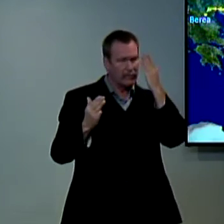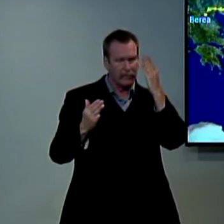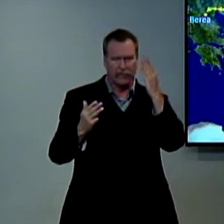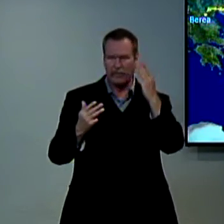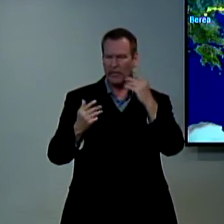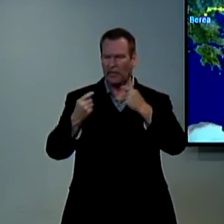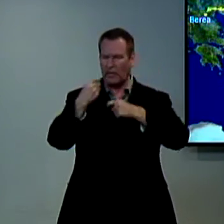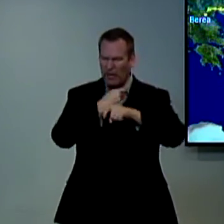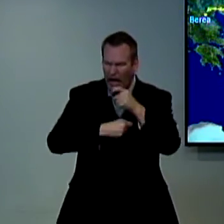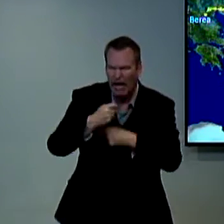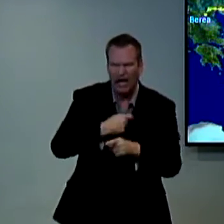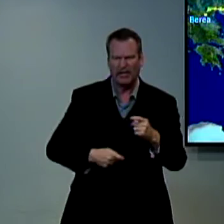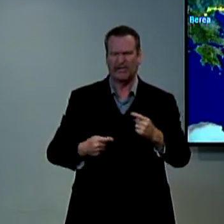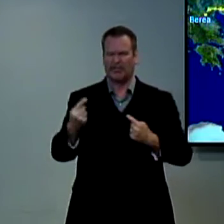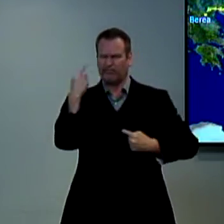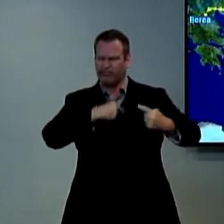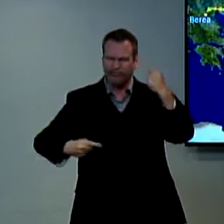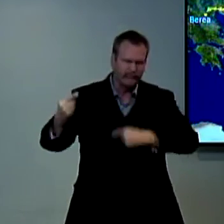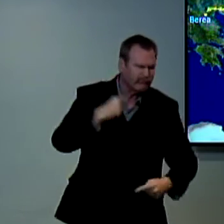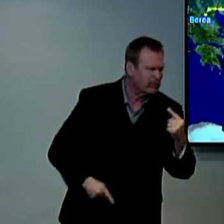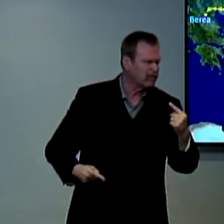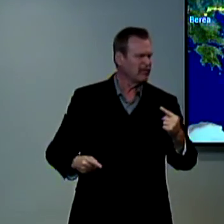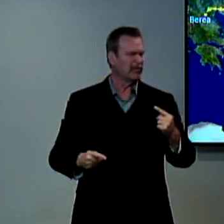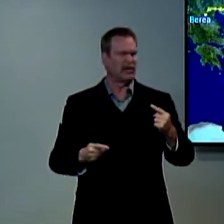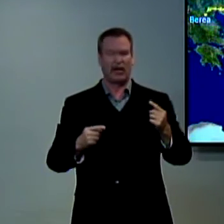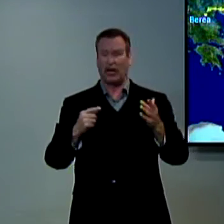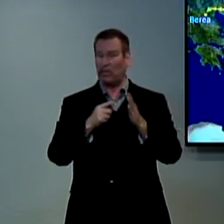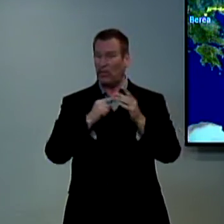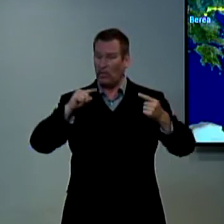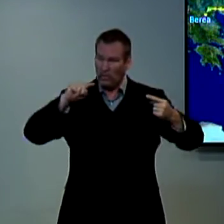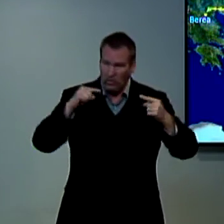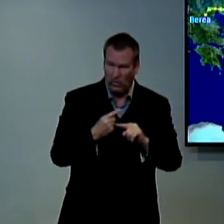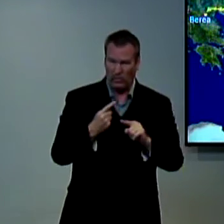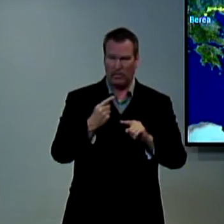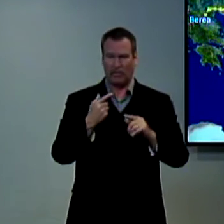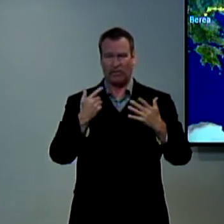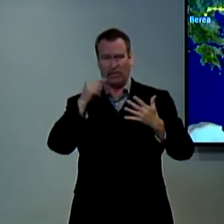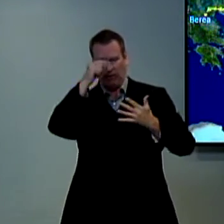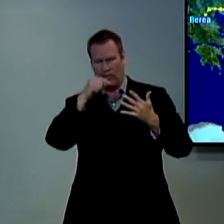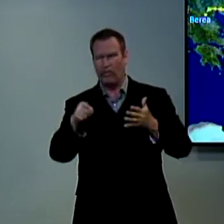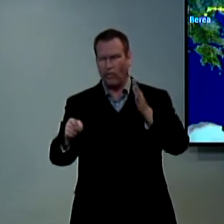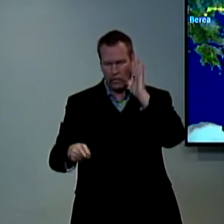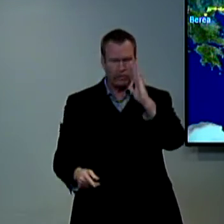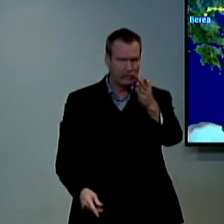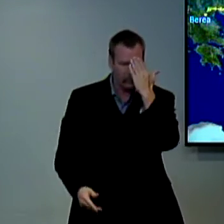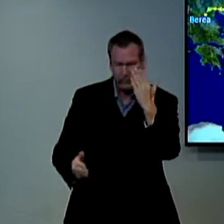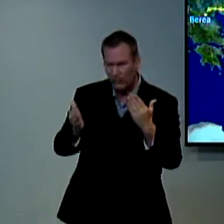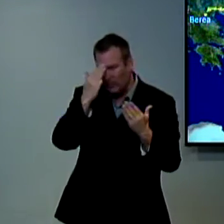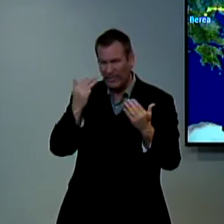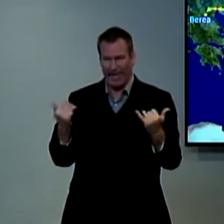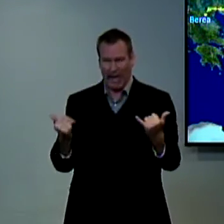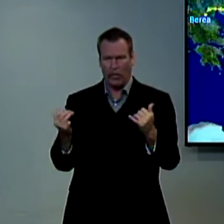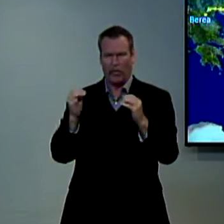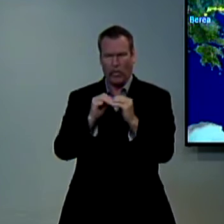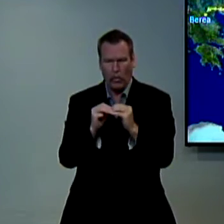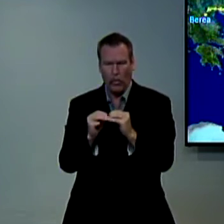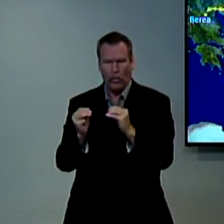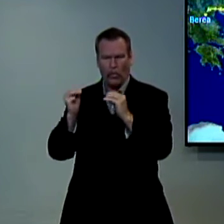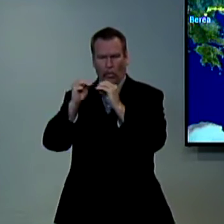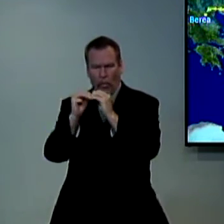but if you do you're going to experience persecution you're going to experience personal injury and